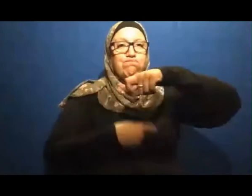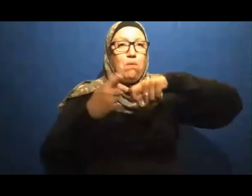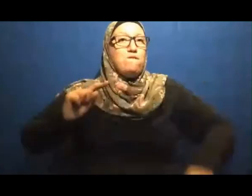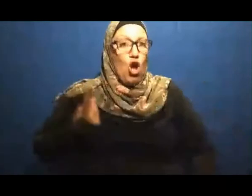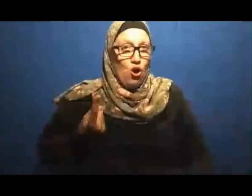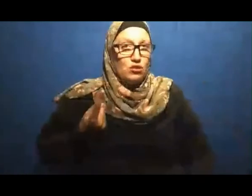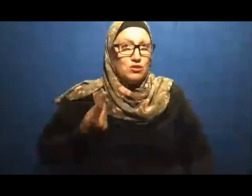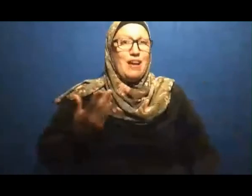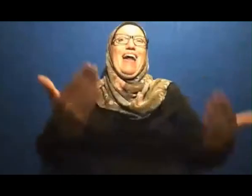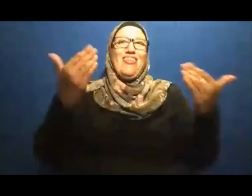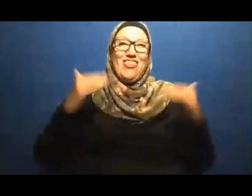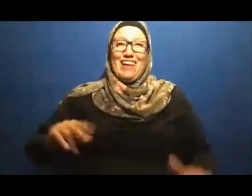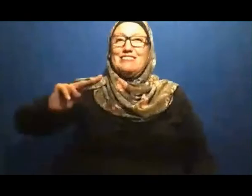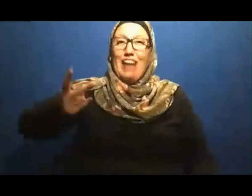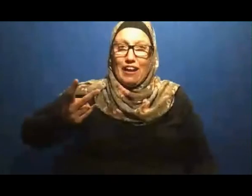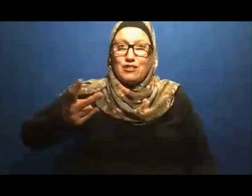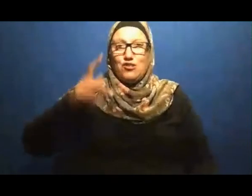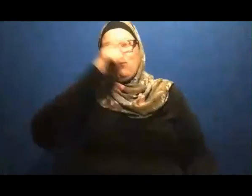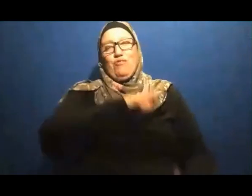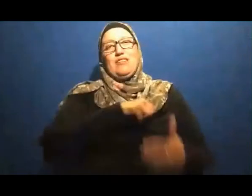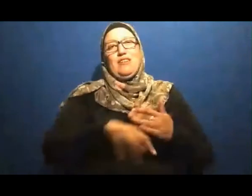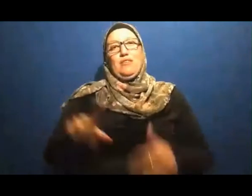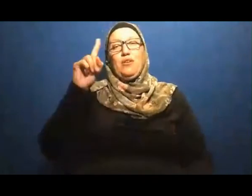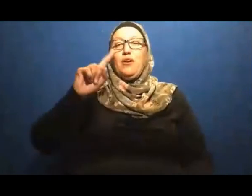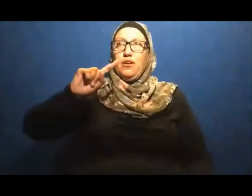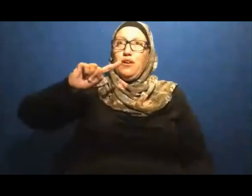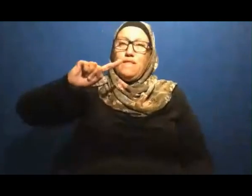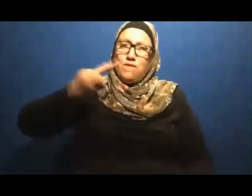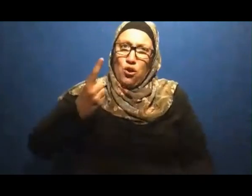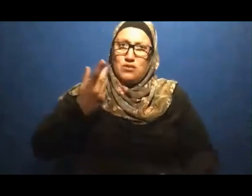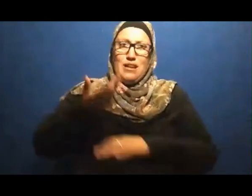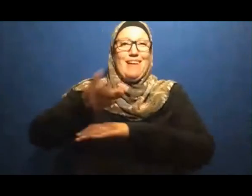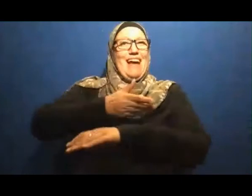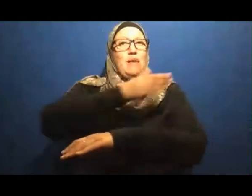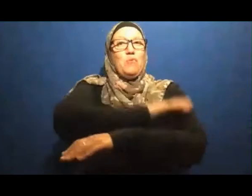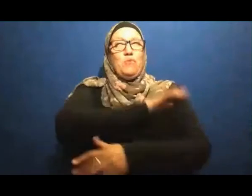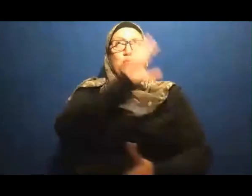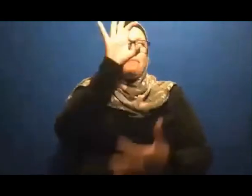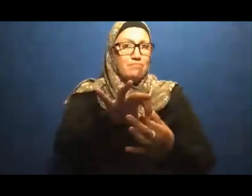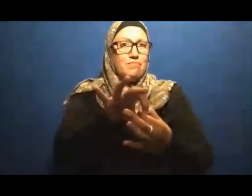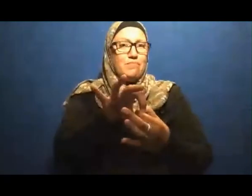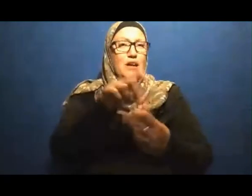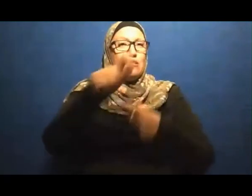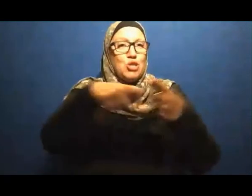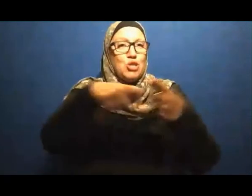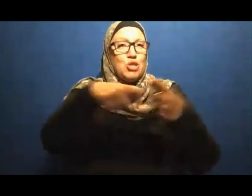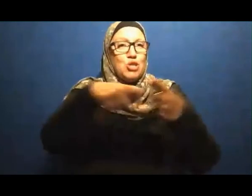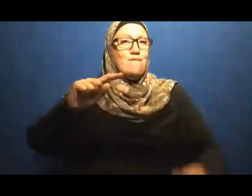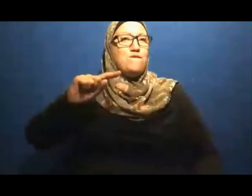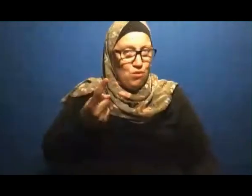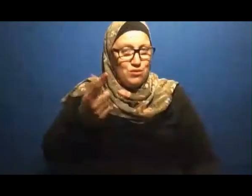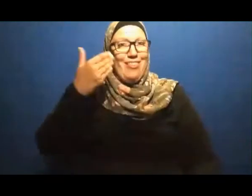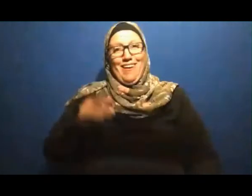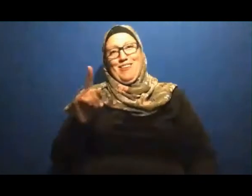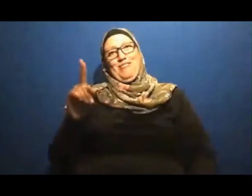Is Trust In God So Trust In God My Dear Is Not That You Are Careless About Hygienic Rules Trust In God Is Not That